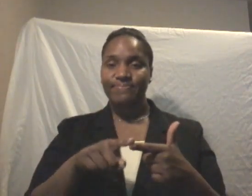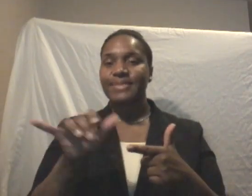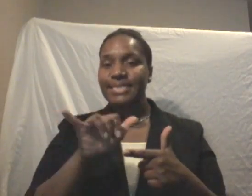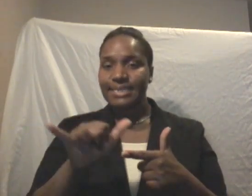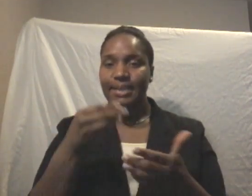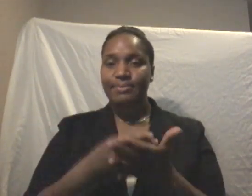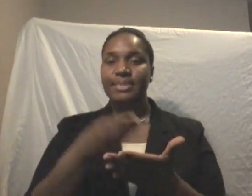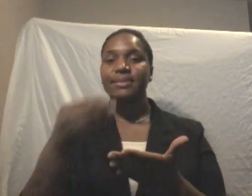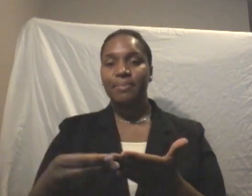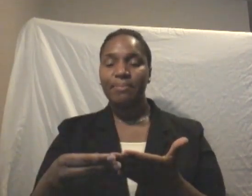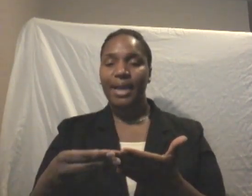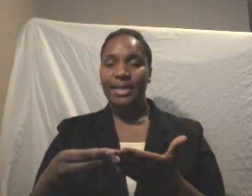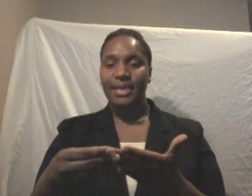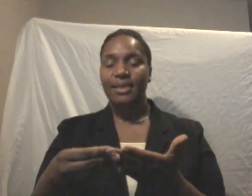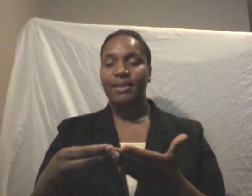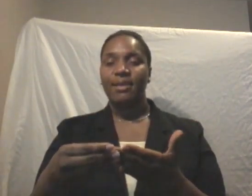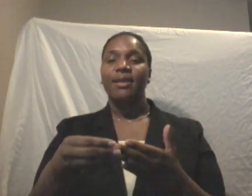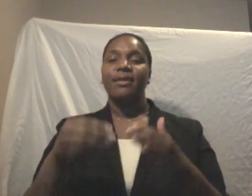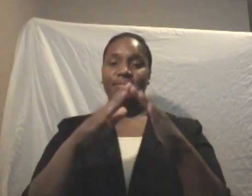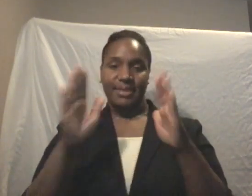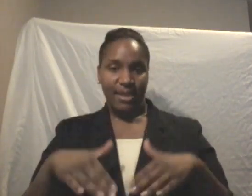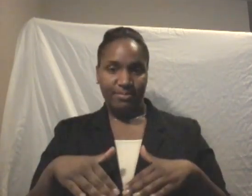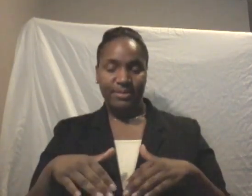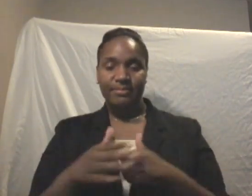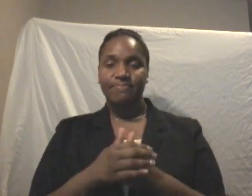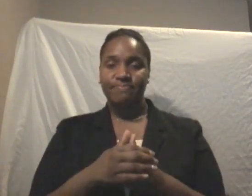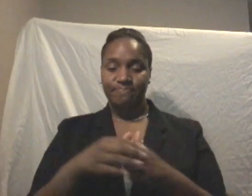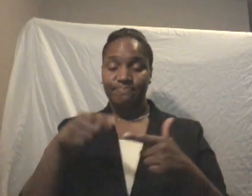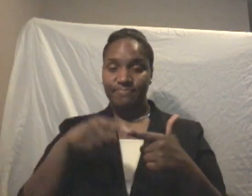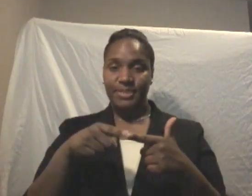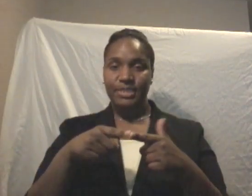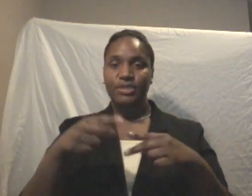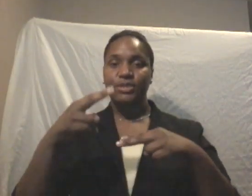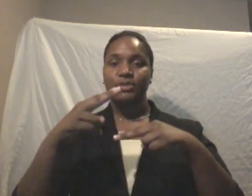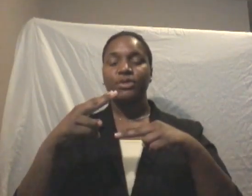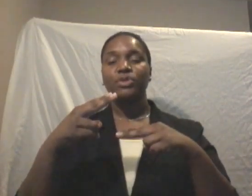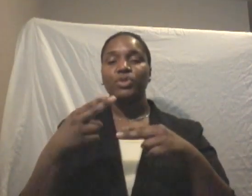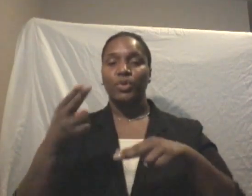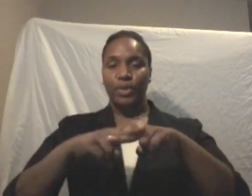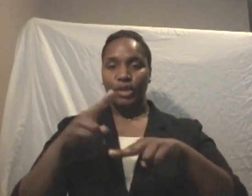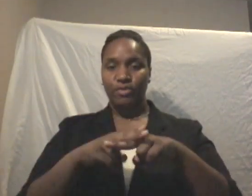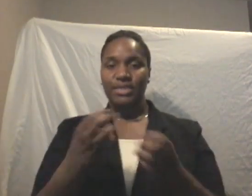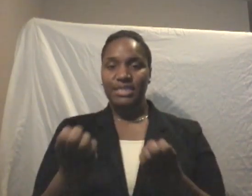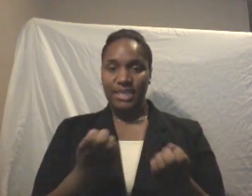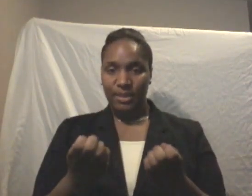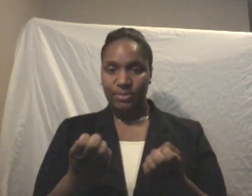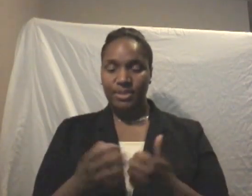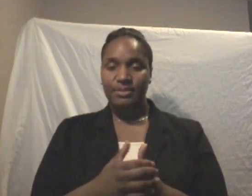buying insurance, the way you would buy a house. You would build up equity, you get to a point where you no